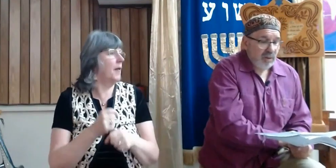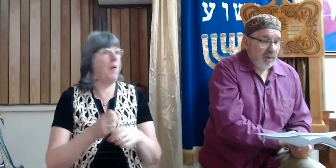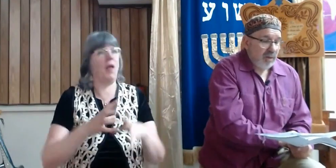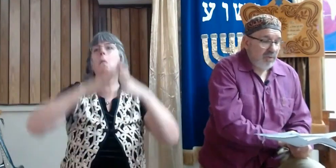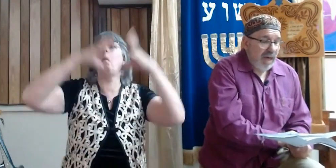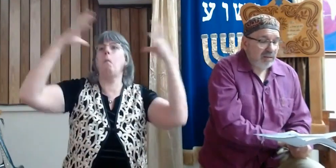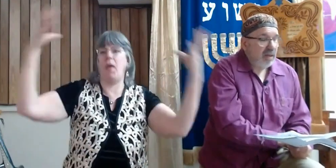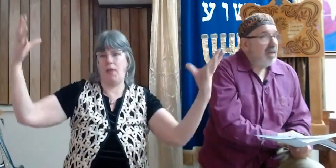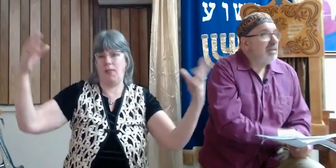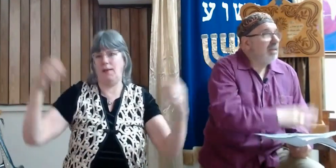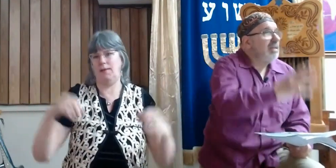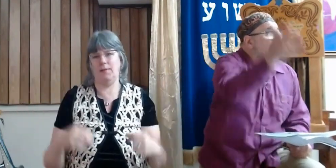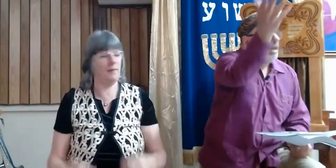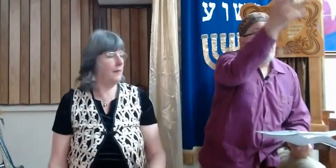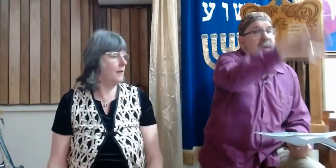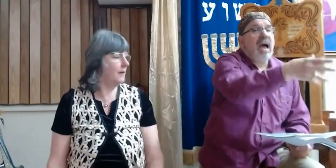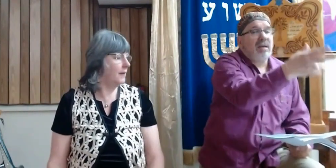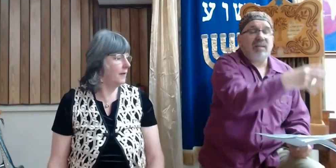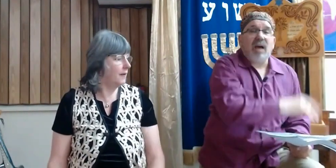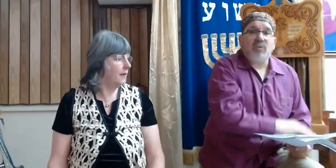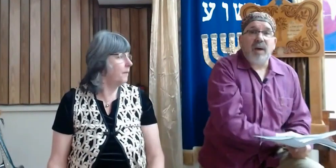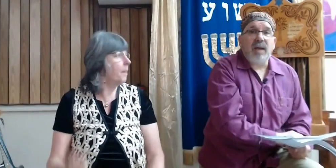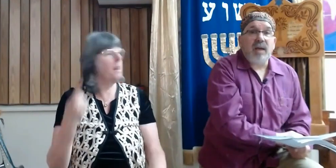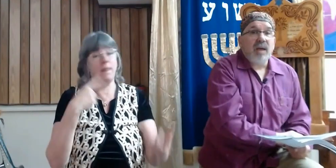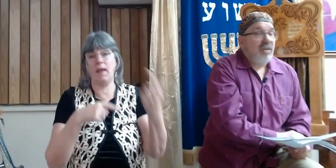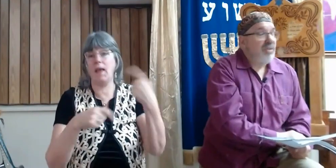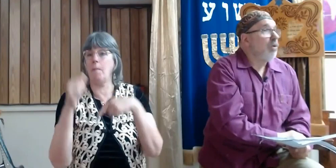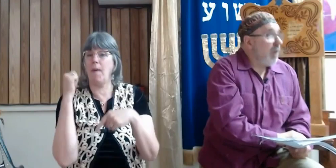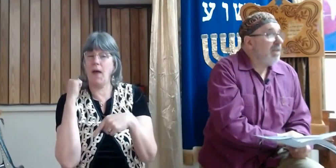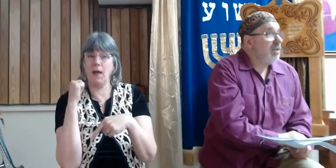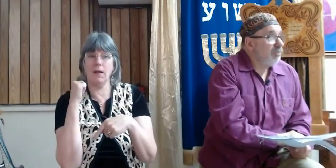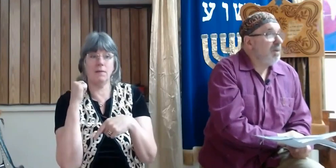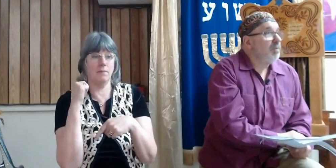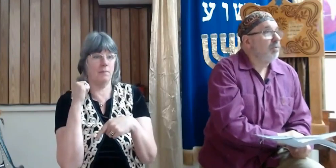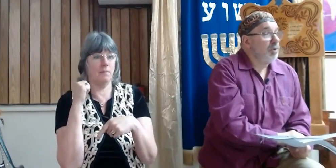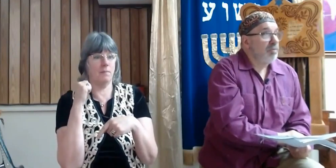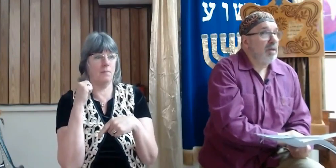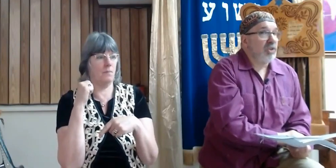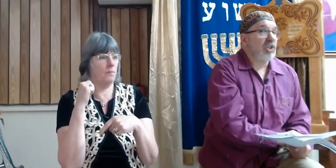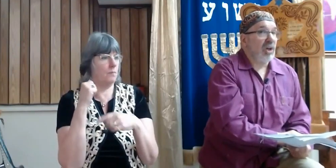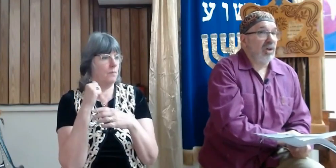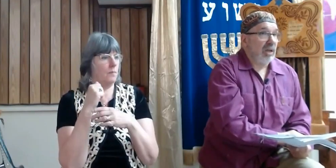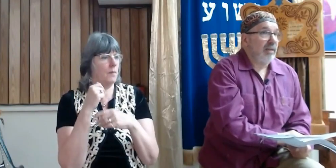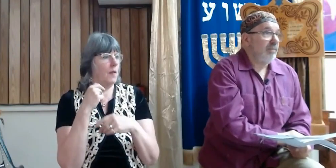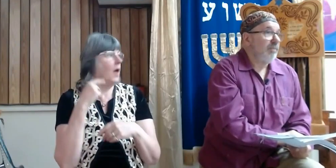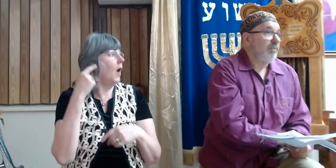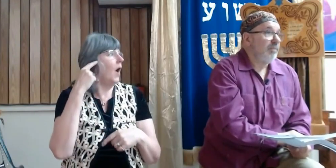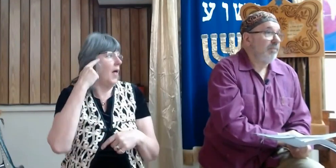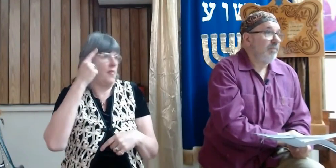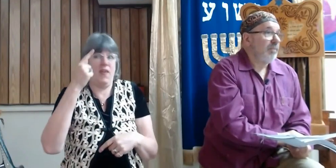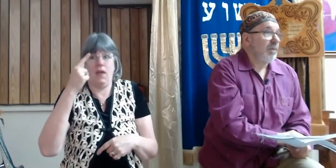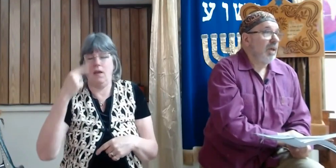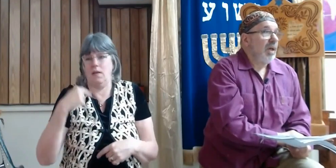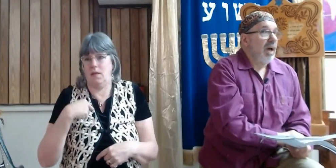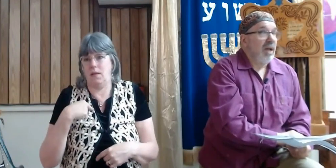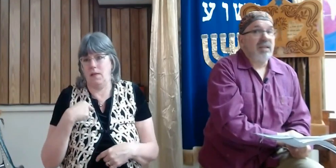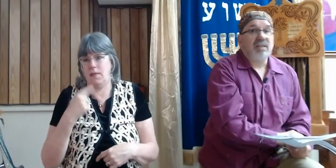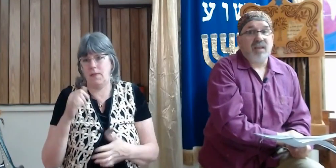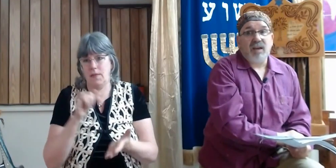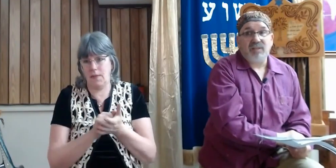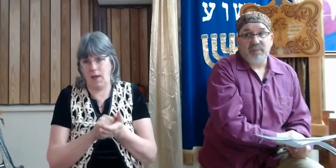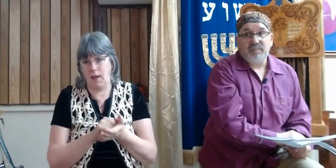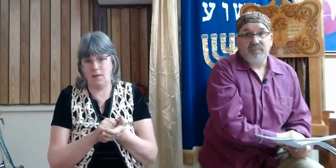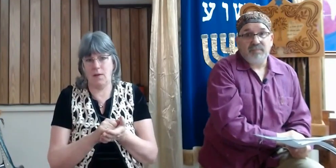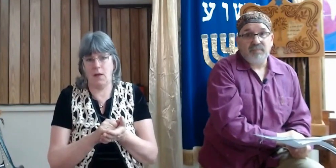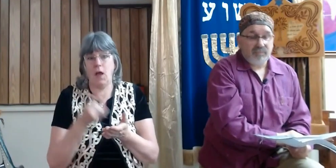that since they came back that way, that race of people was much taller. And